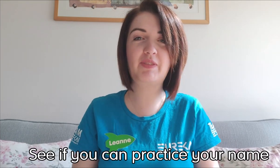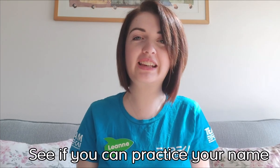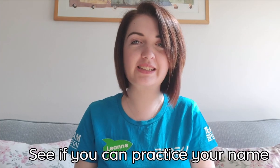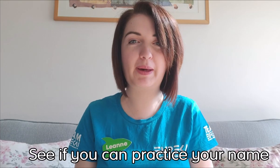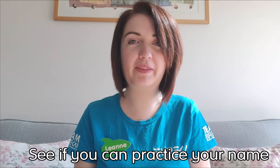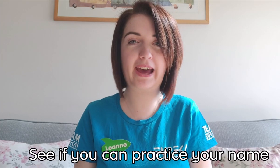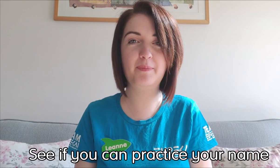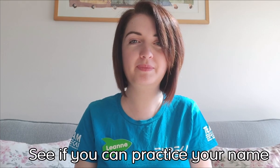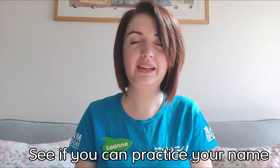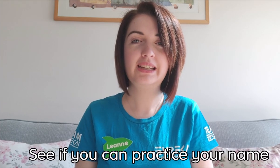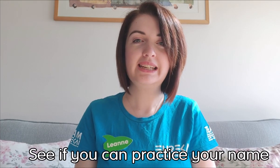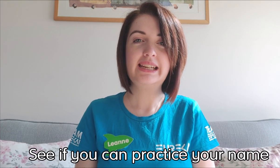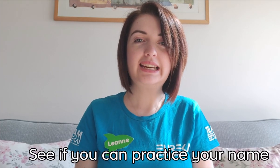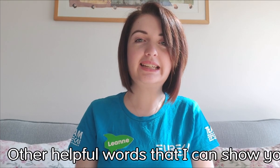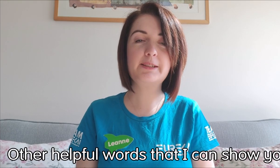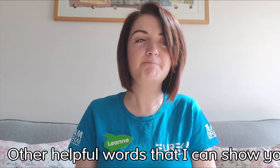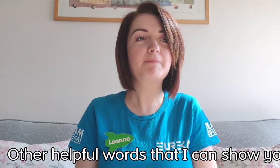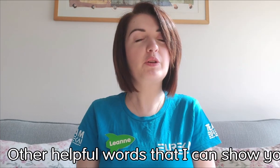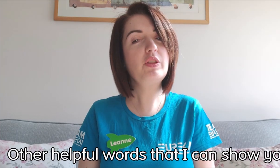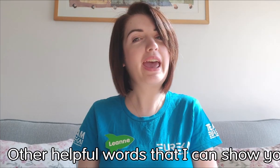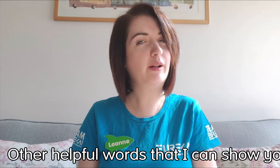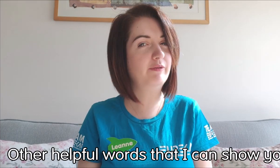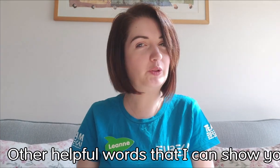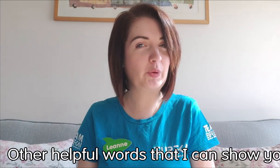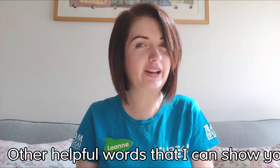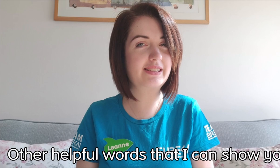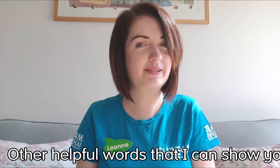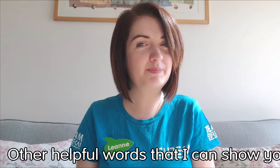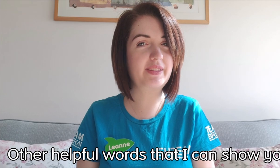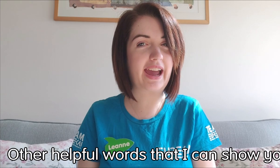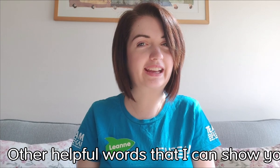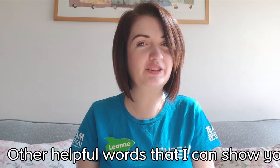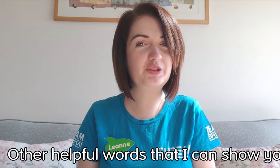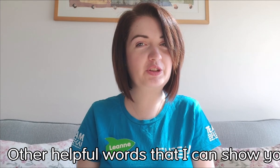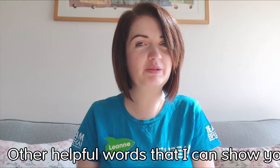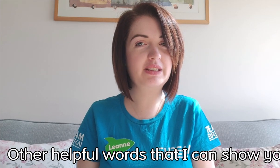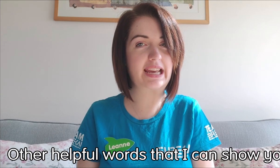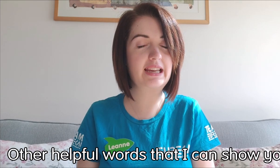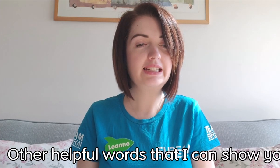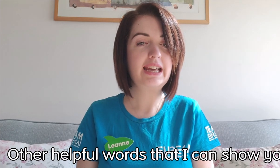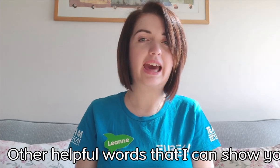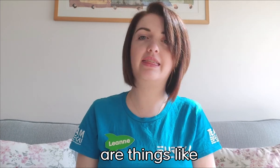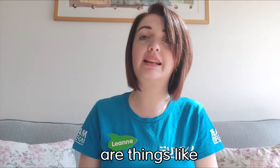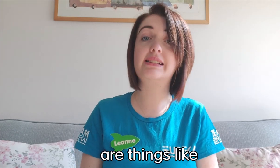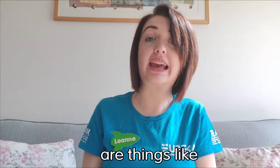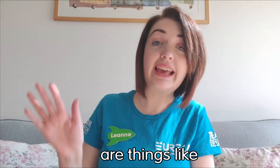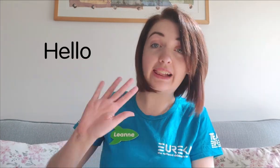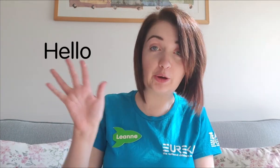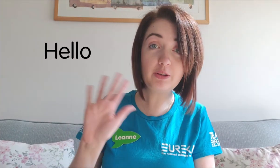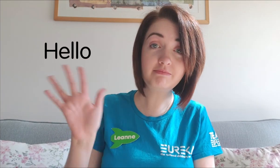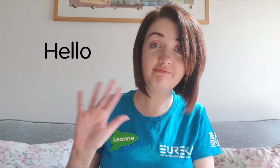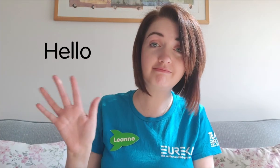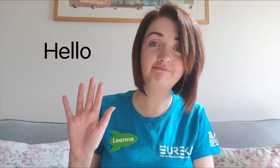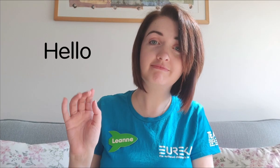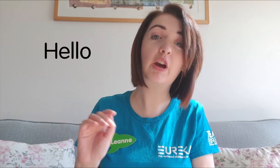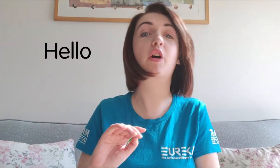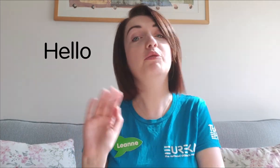fingerspell that. And other helpful words that I can show you today are things like hello or